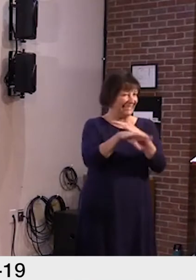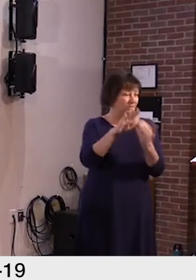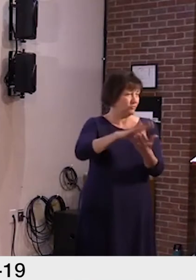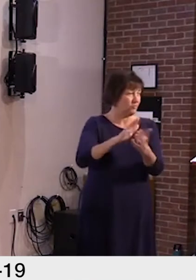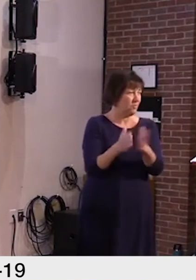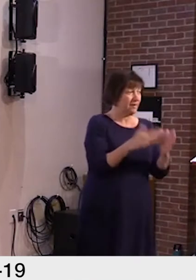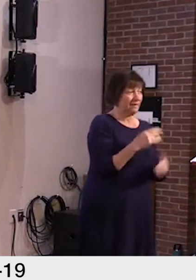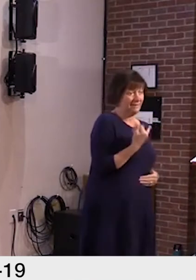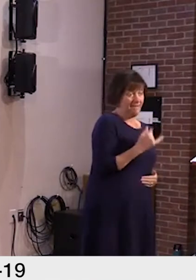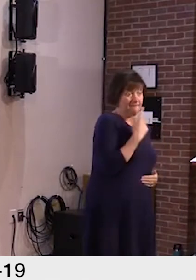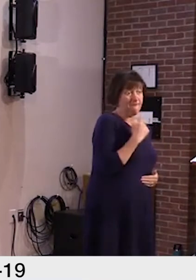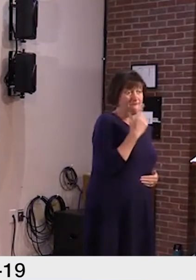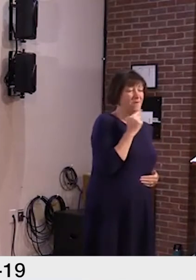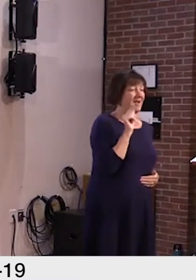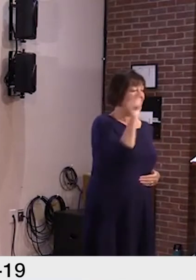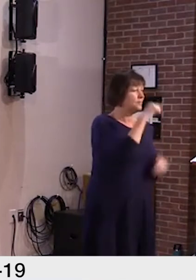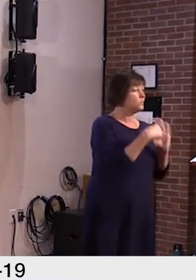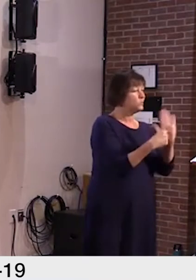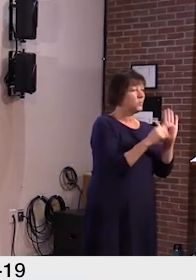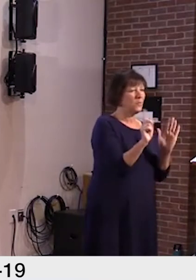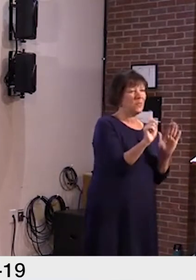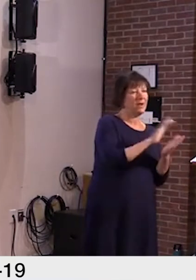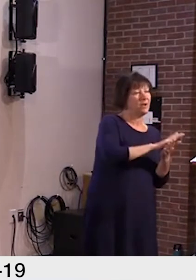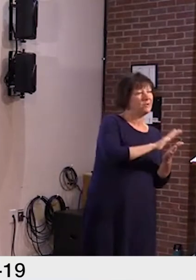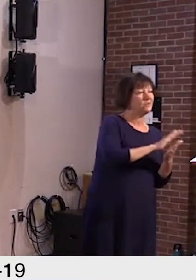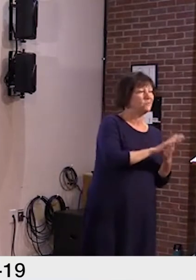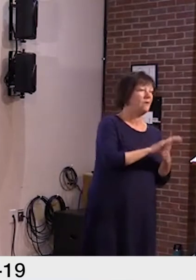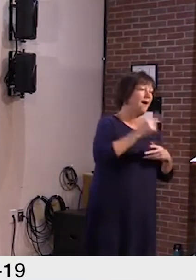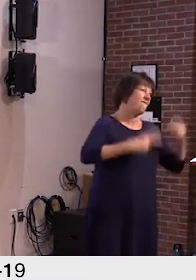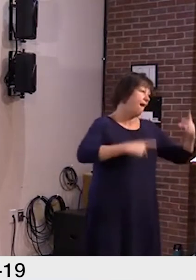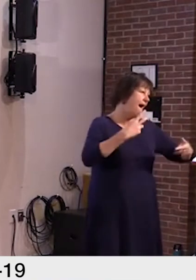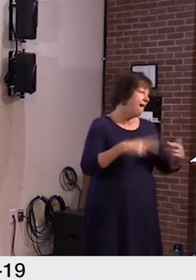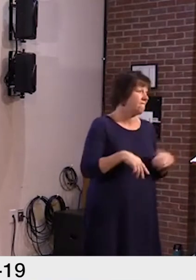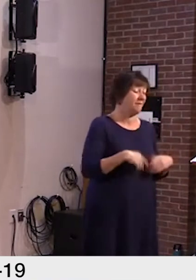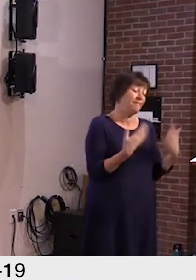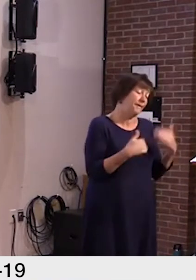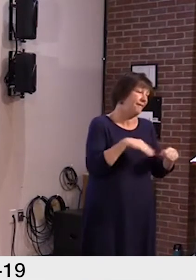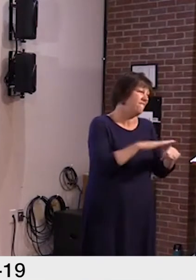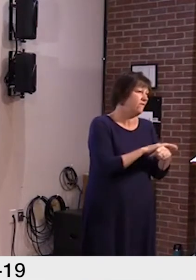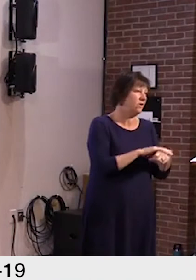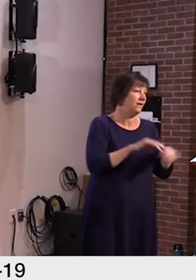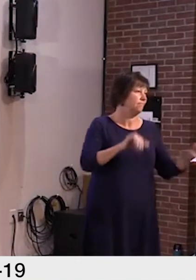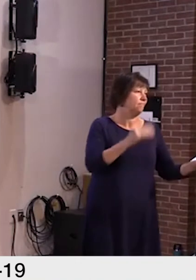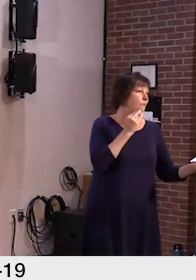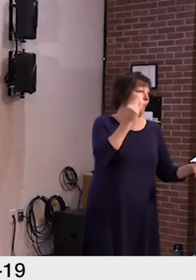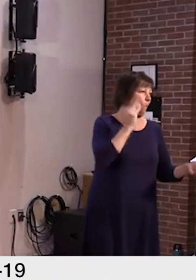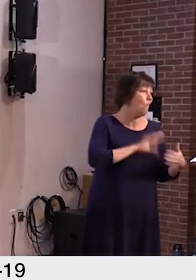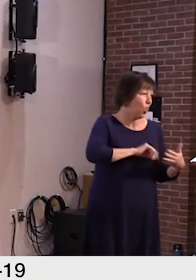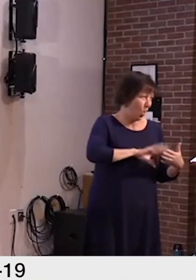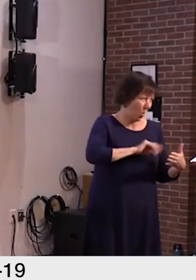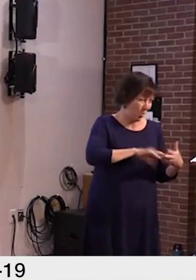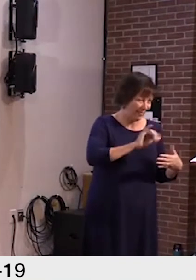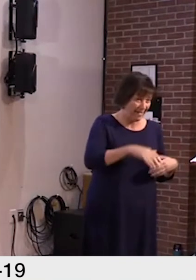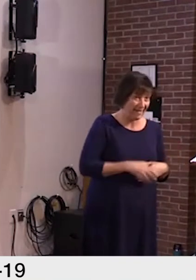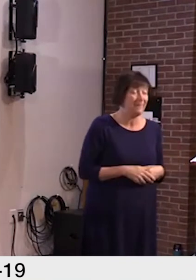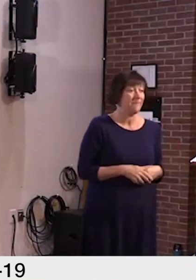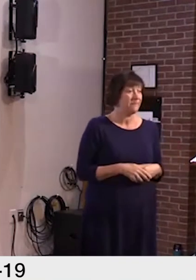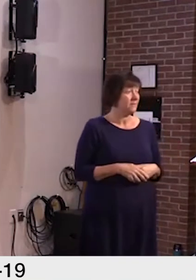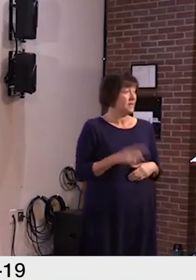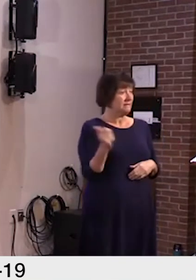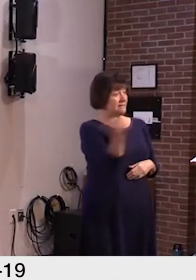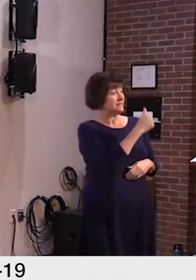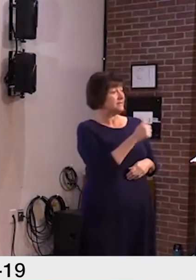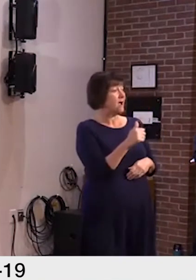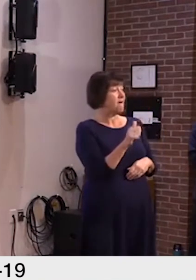and red areas cover areas where schools have a hybrid model or a fully remote. An interactive version of this map is